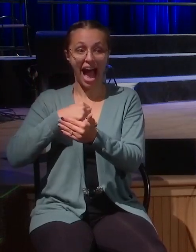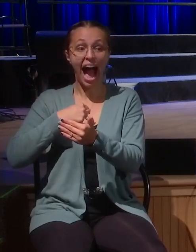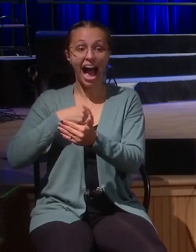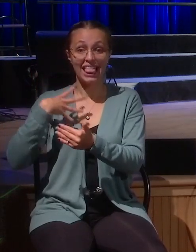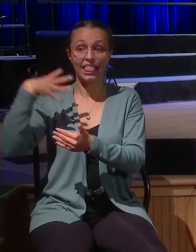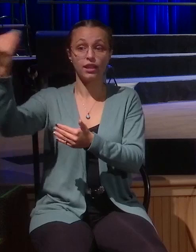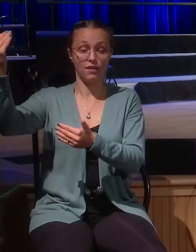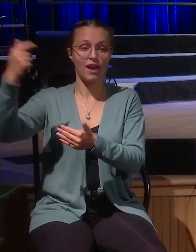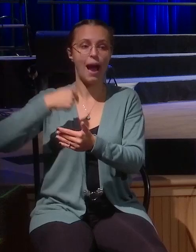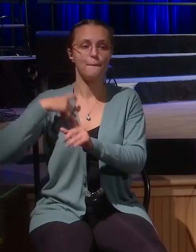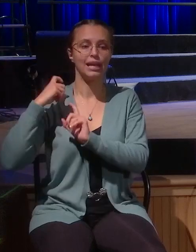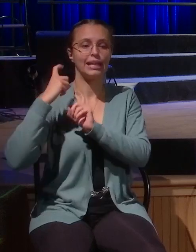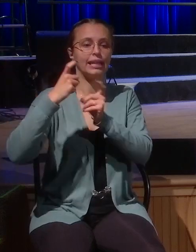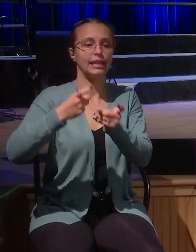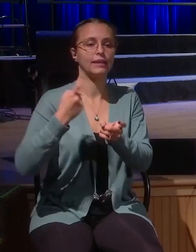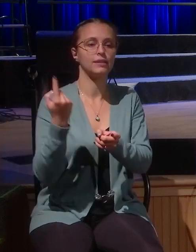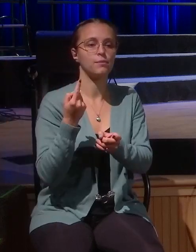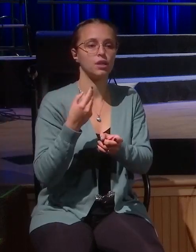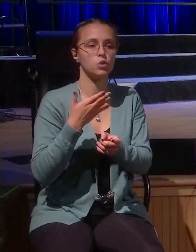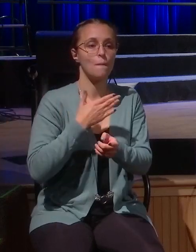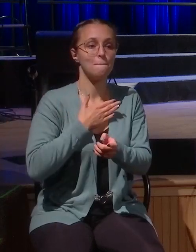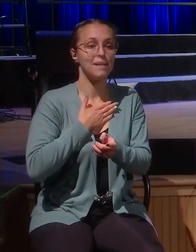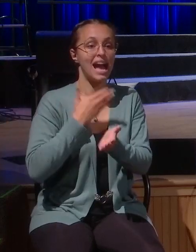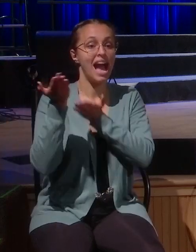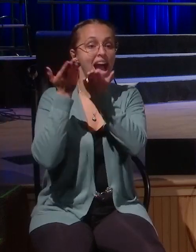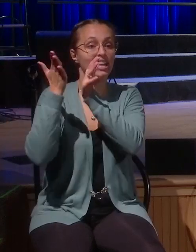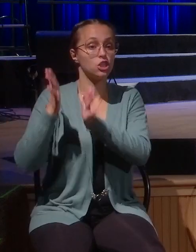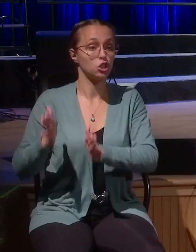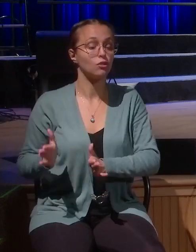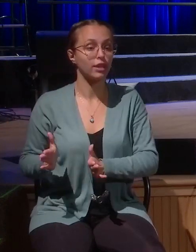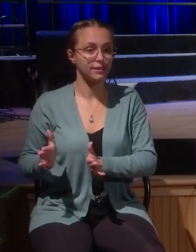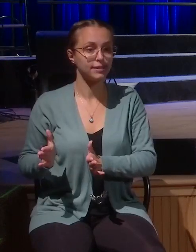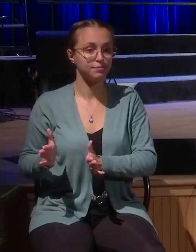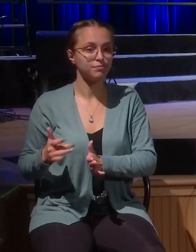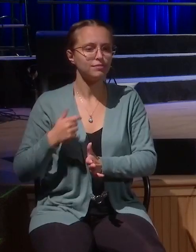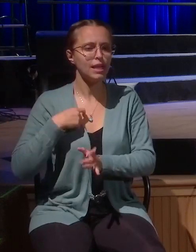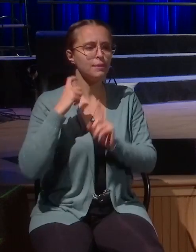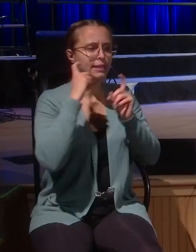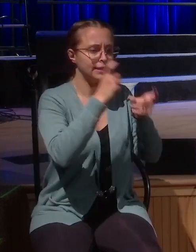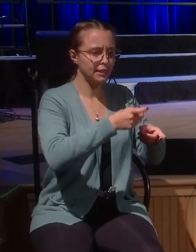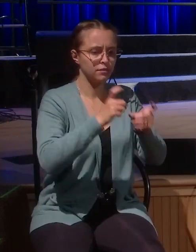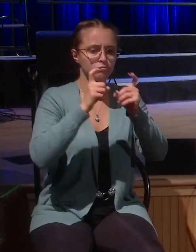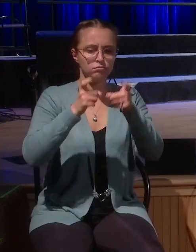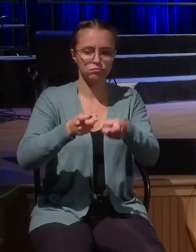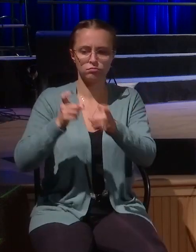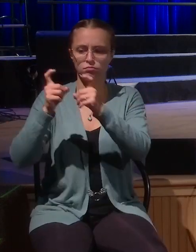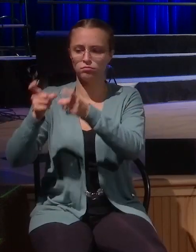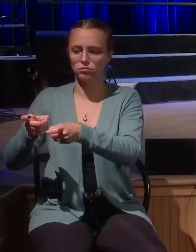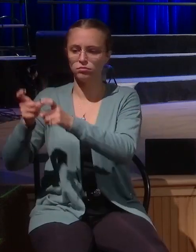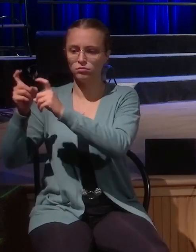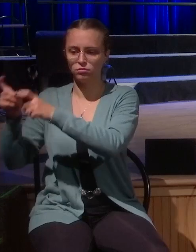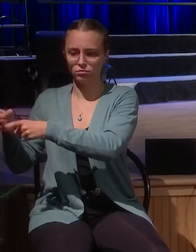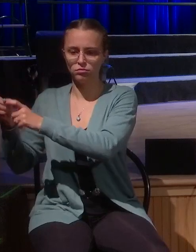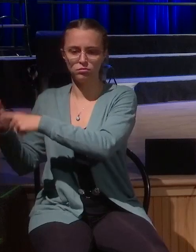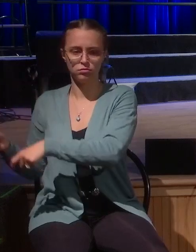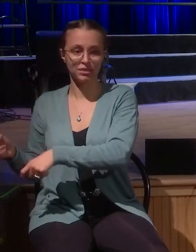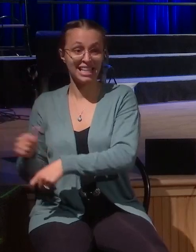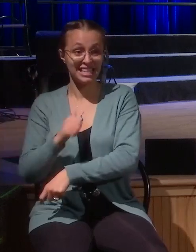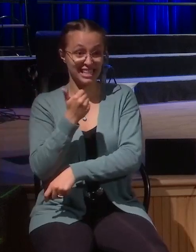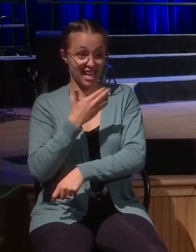say it's far less than that. It doesn't matter for this. But I'm going to each give you the same amount. This is I'm going to give 10 of my servants this and when I'm away and when